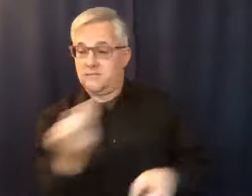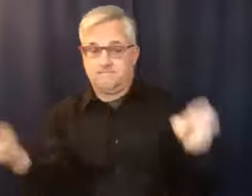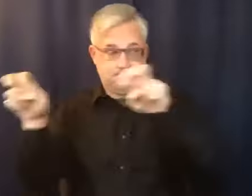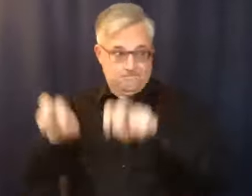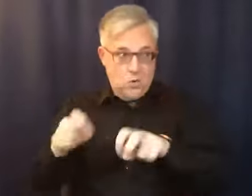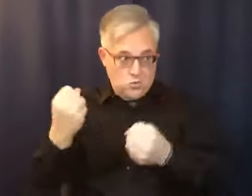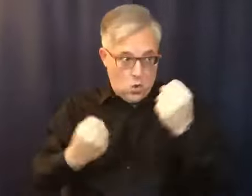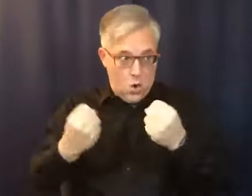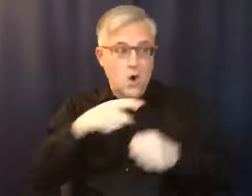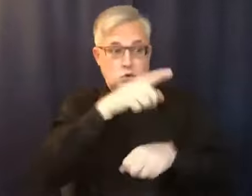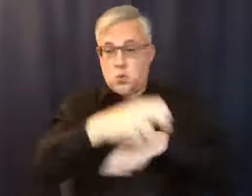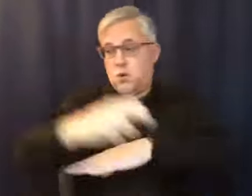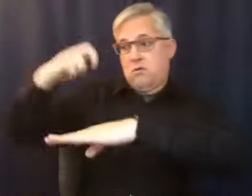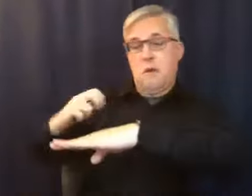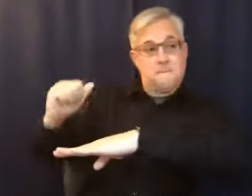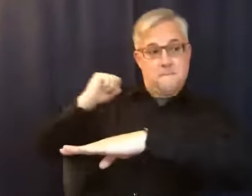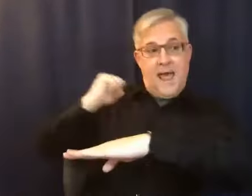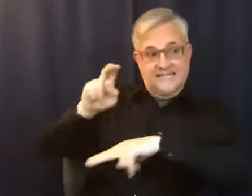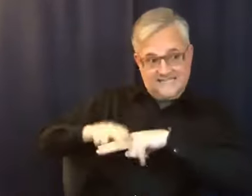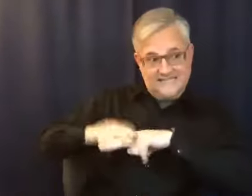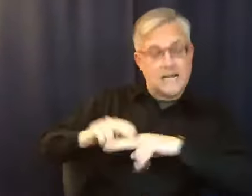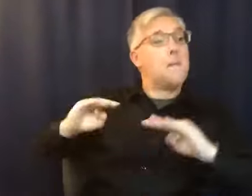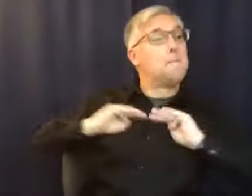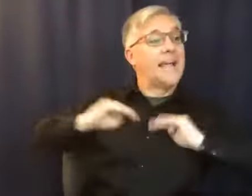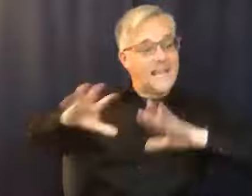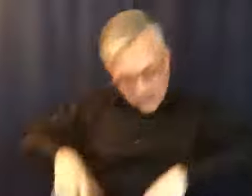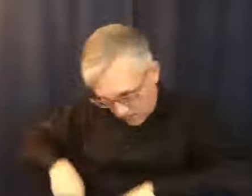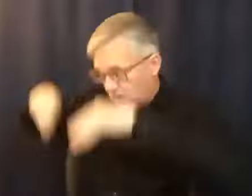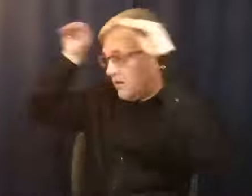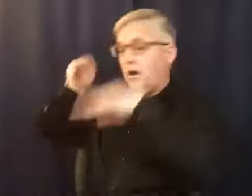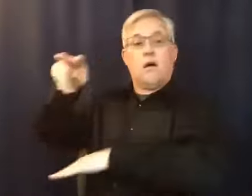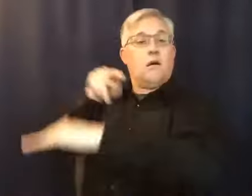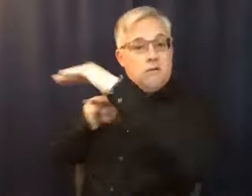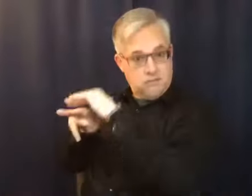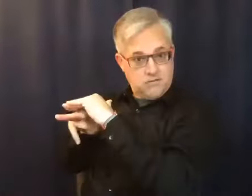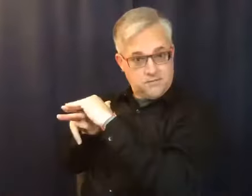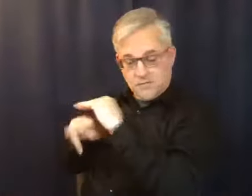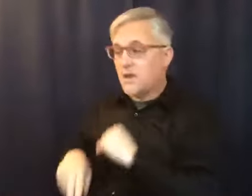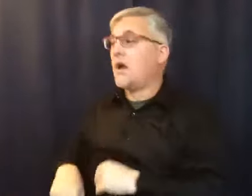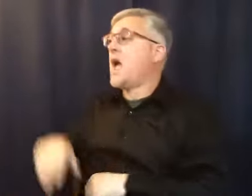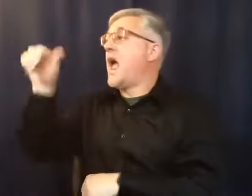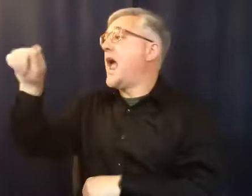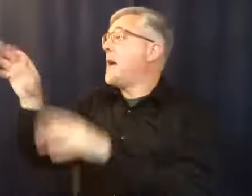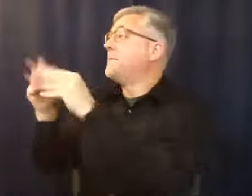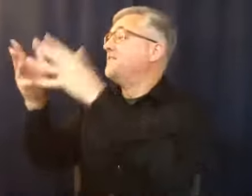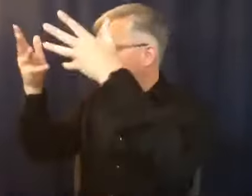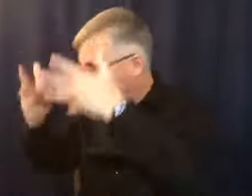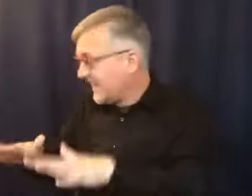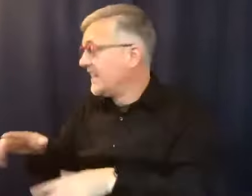lay in the back seat of the car. And you put a blanket over you. And when the AA's come out, then you can